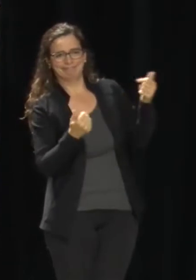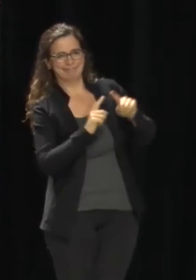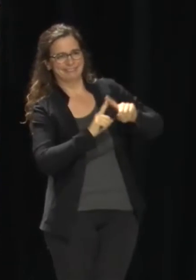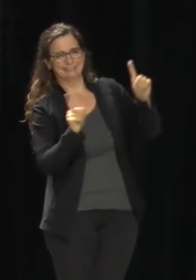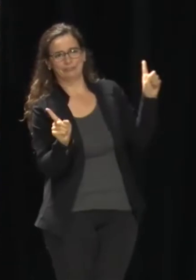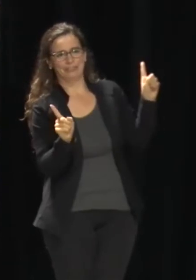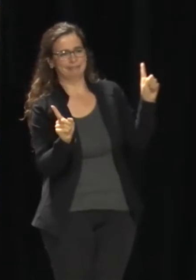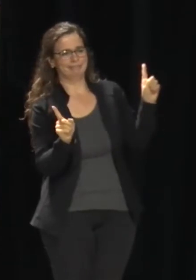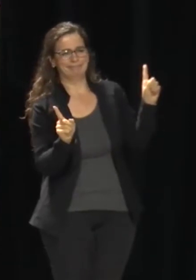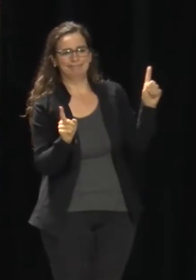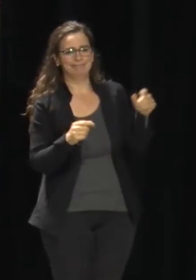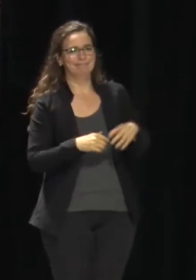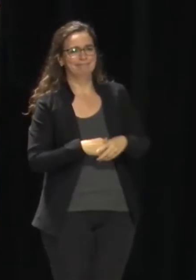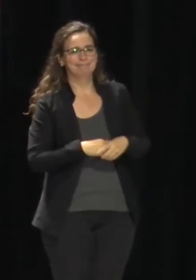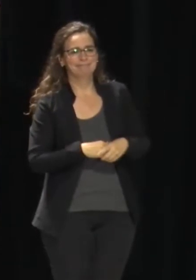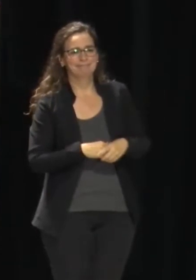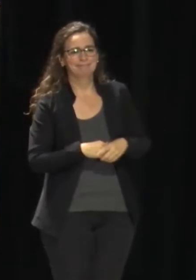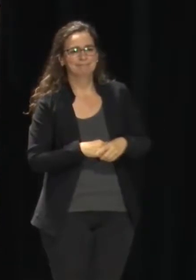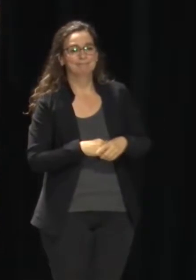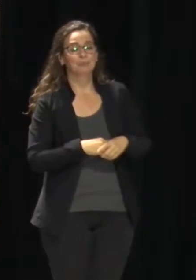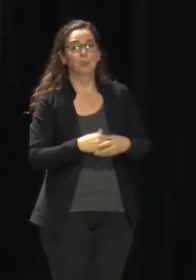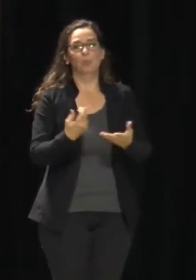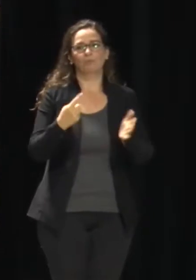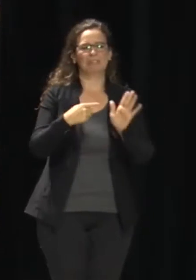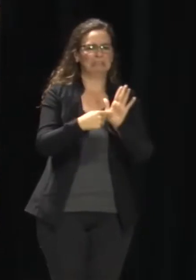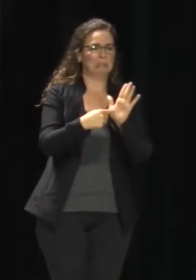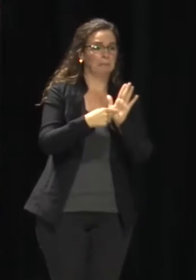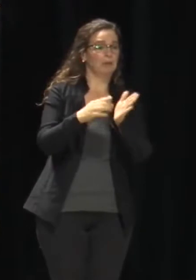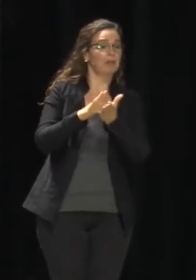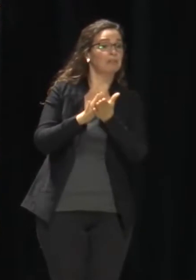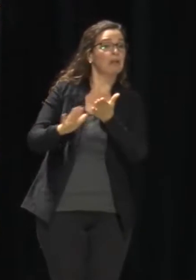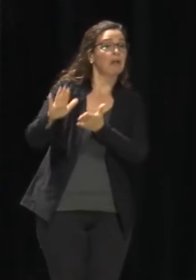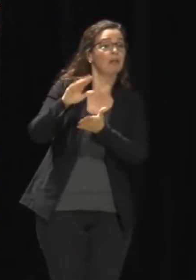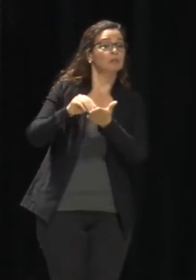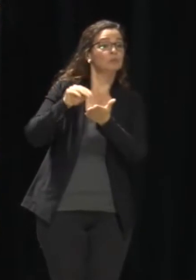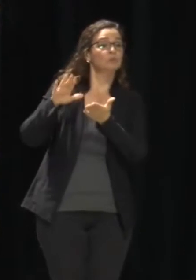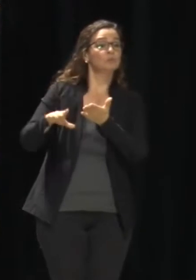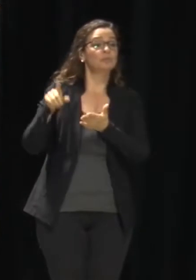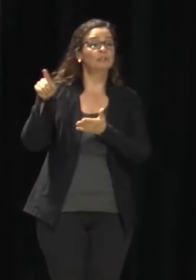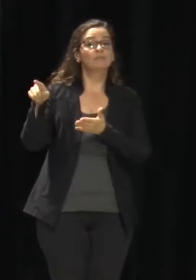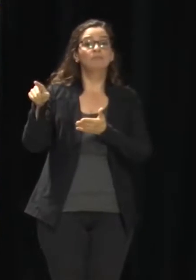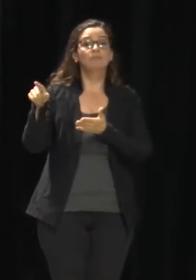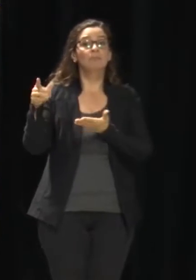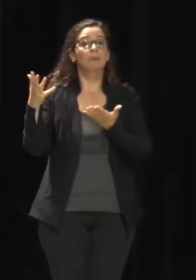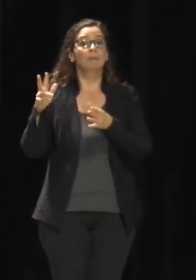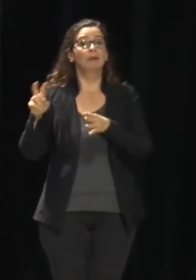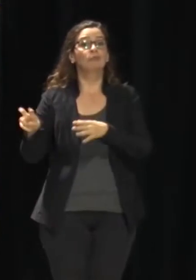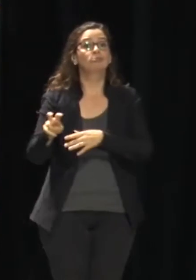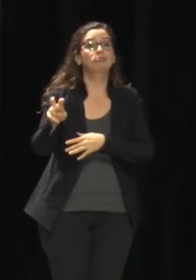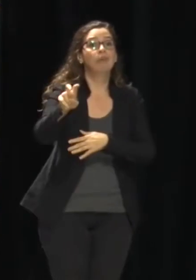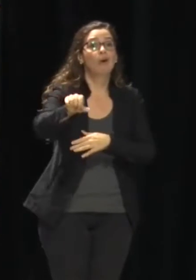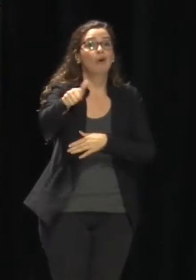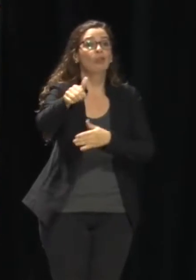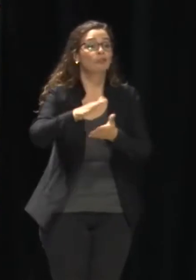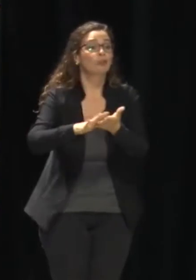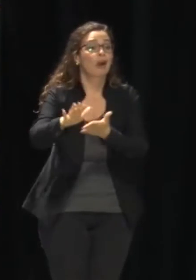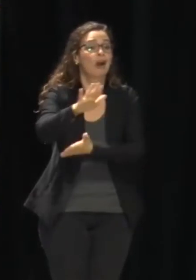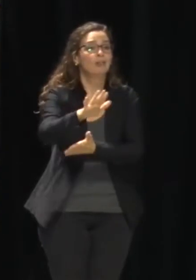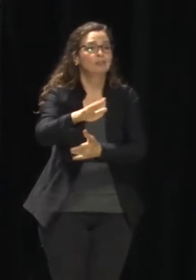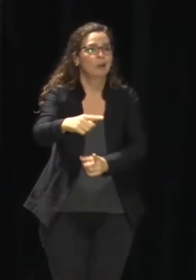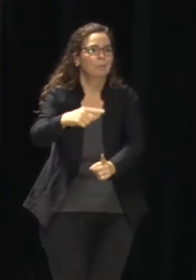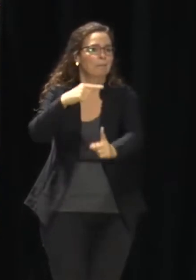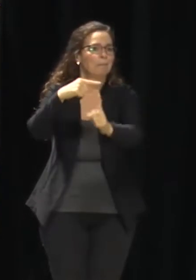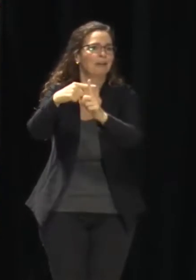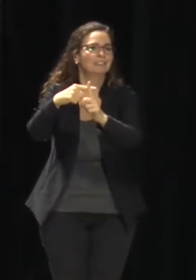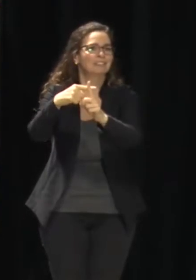County, lives in another, goes away to college, tests positive. His home address is Onondaga County. That